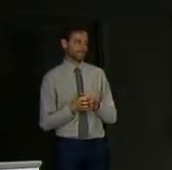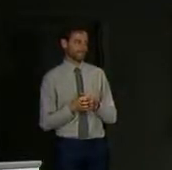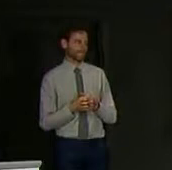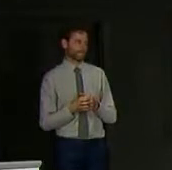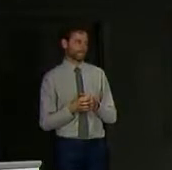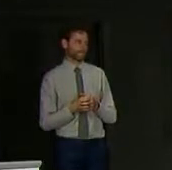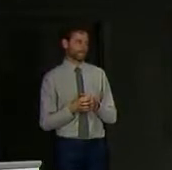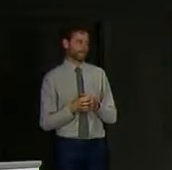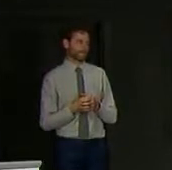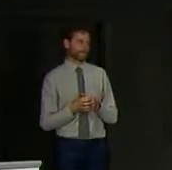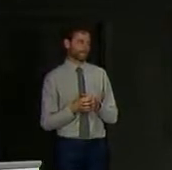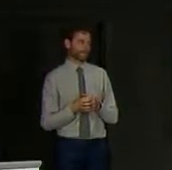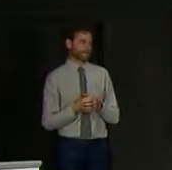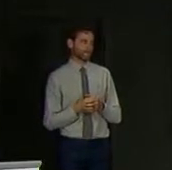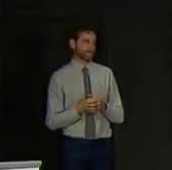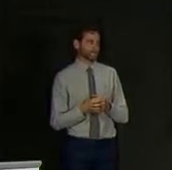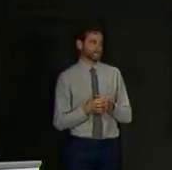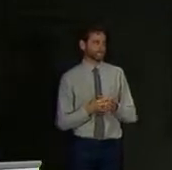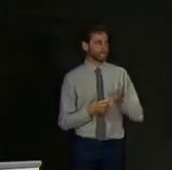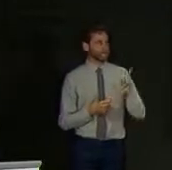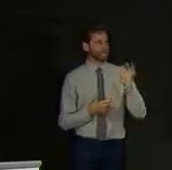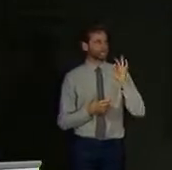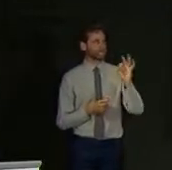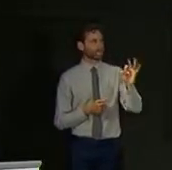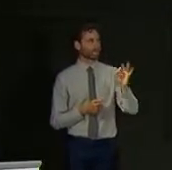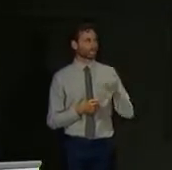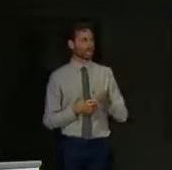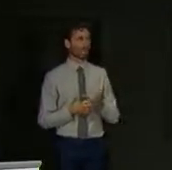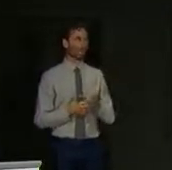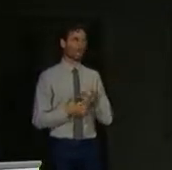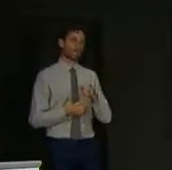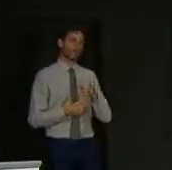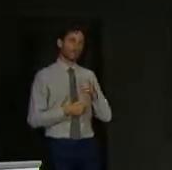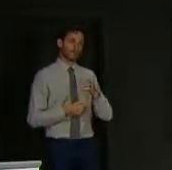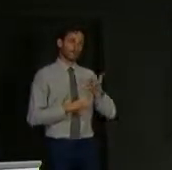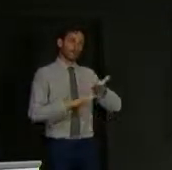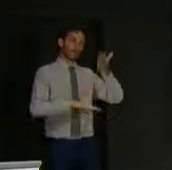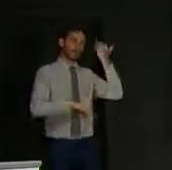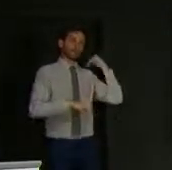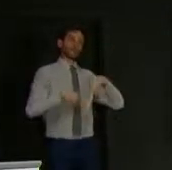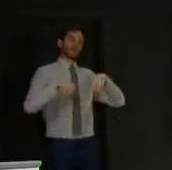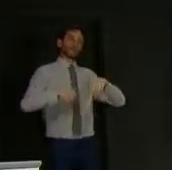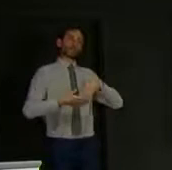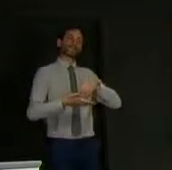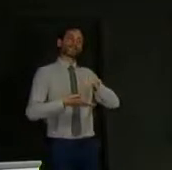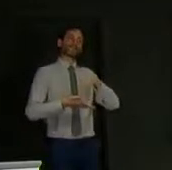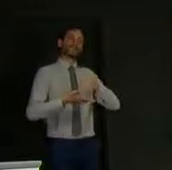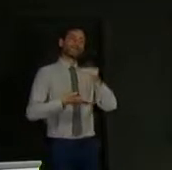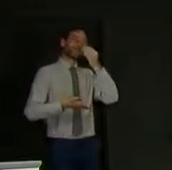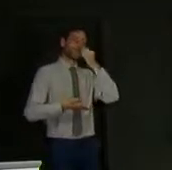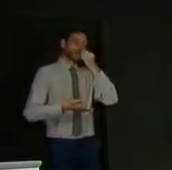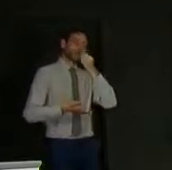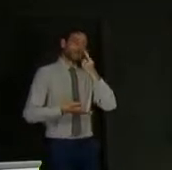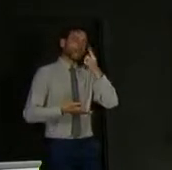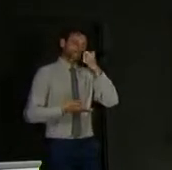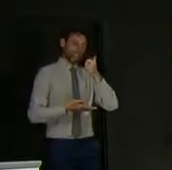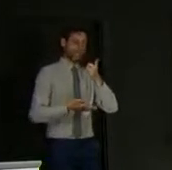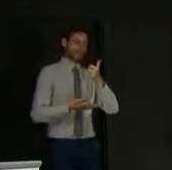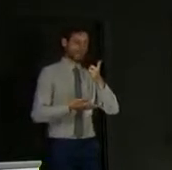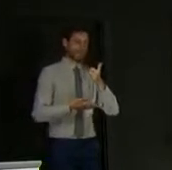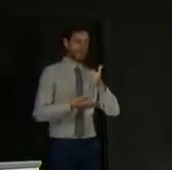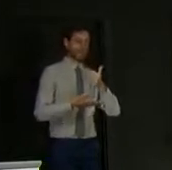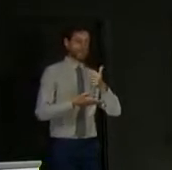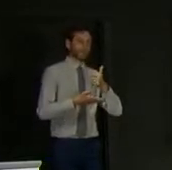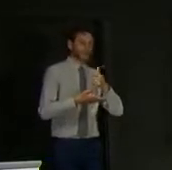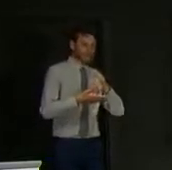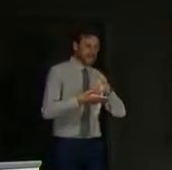Throughout this whole process, supermarkets which exist to sell food have been able to sell clothes. Now garden